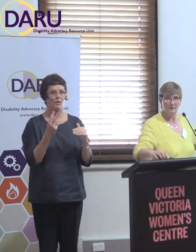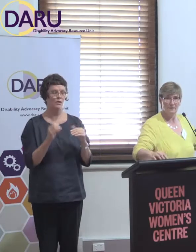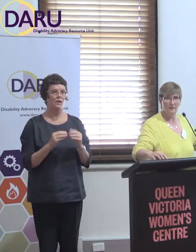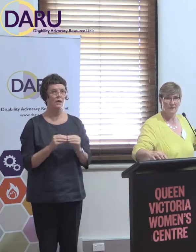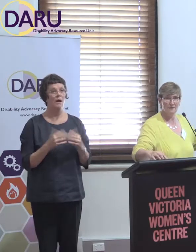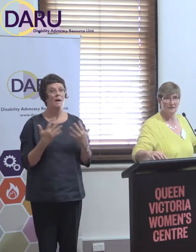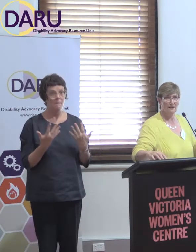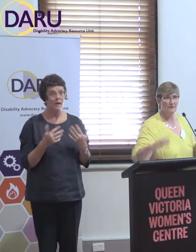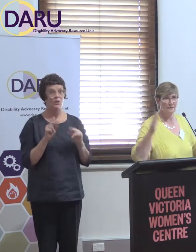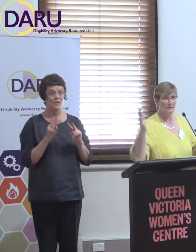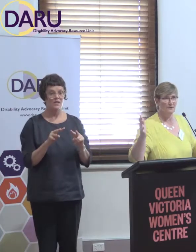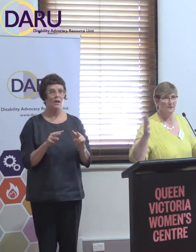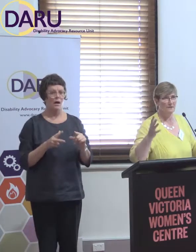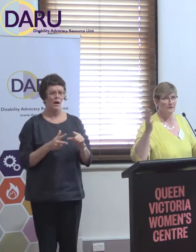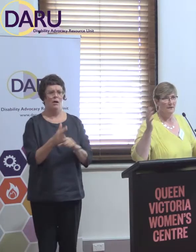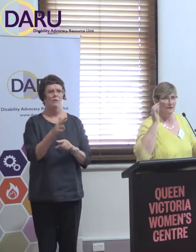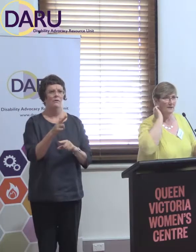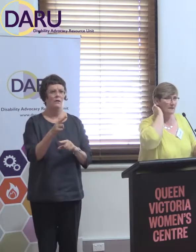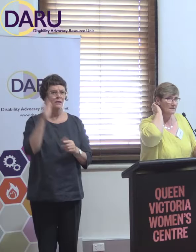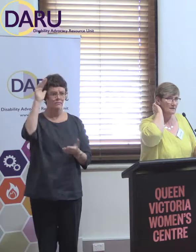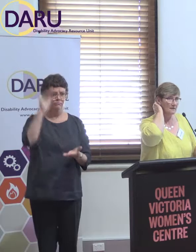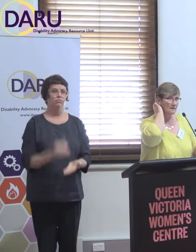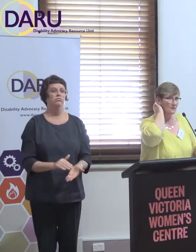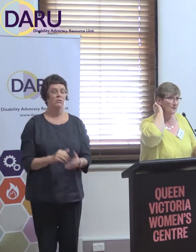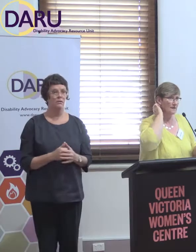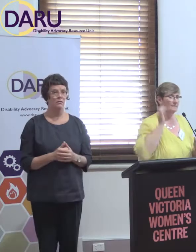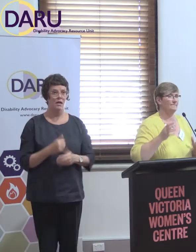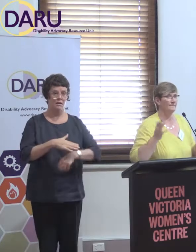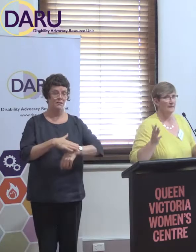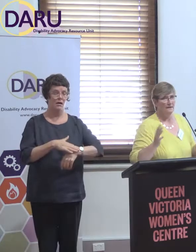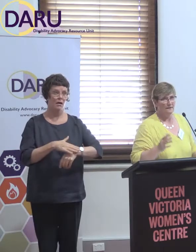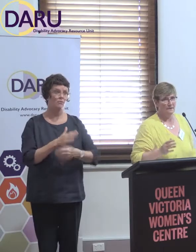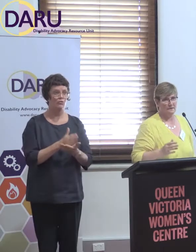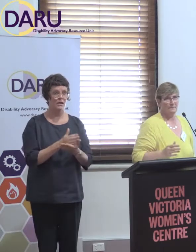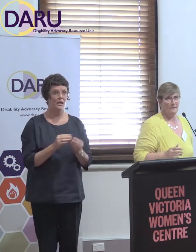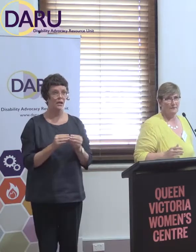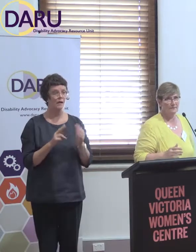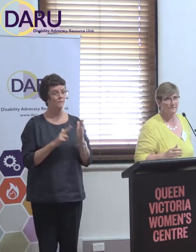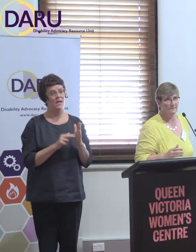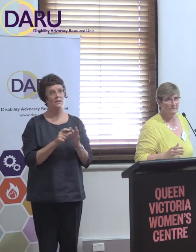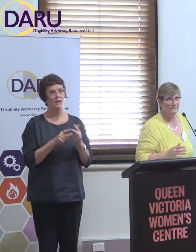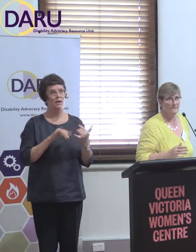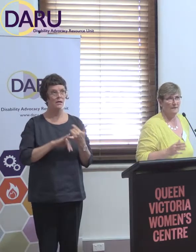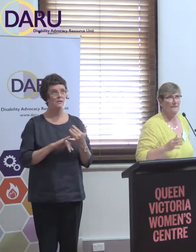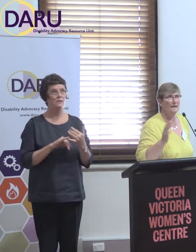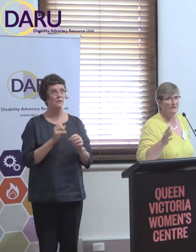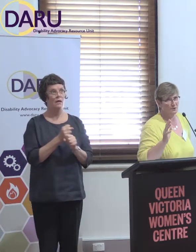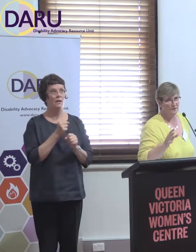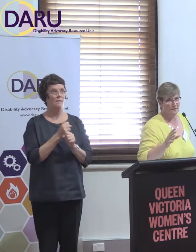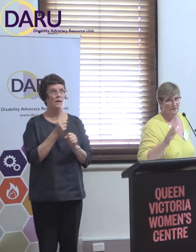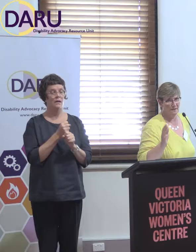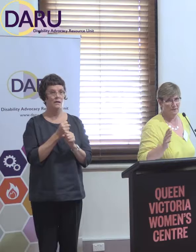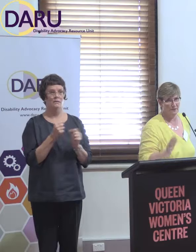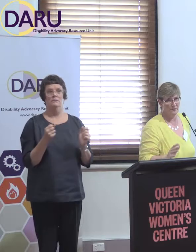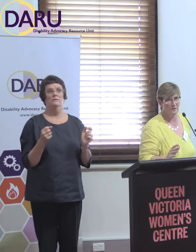at a time when the sector, you know, the NDIS is causing this, you know, amazing